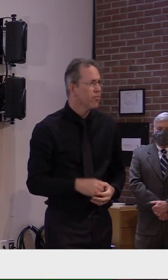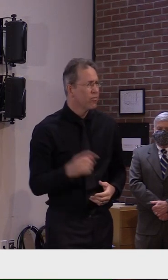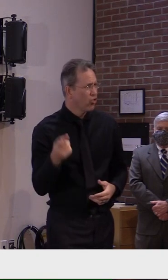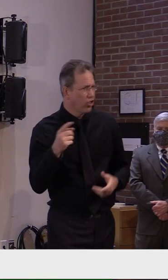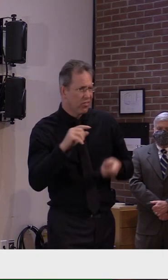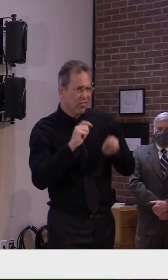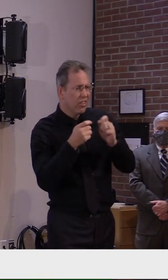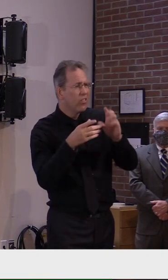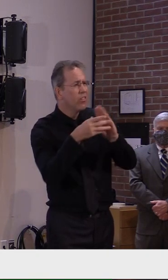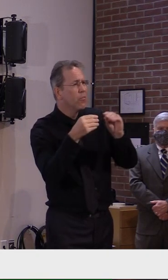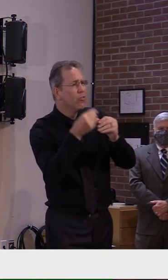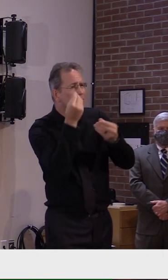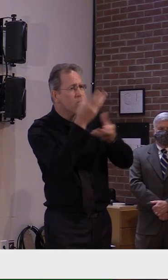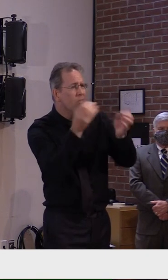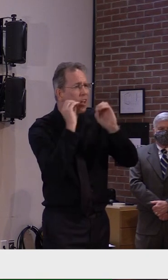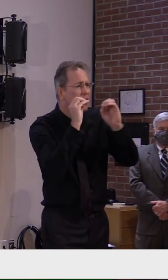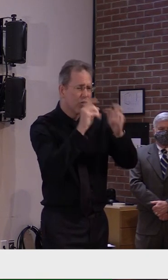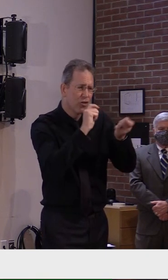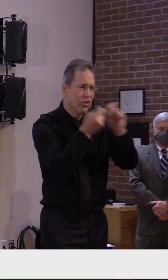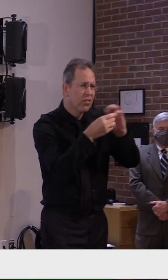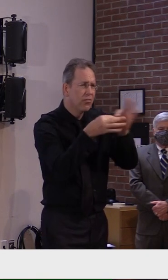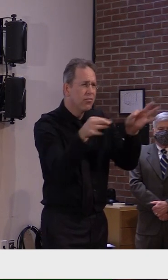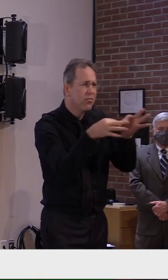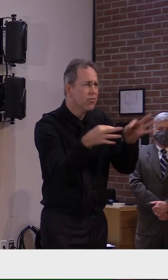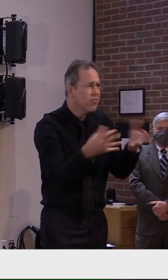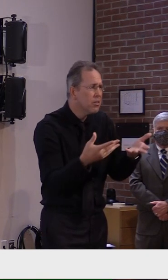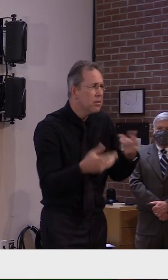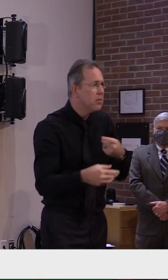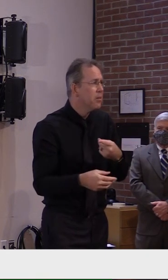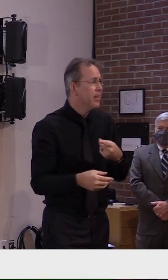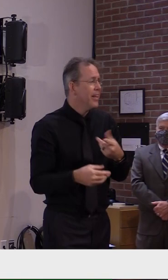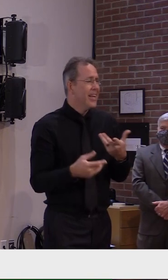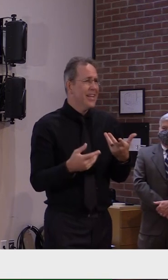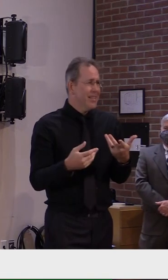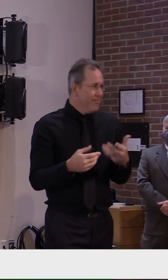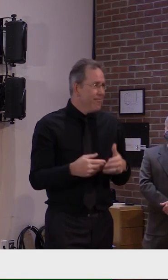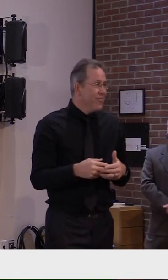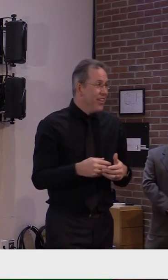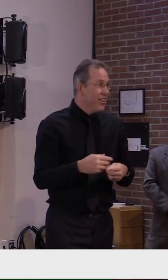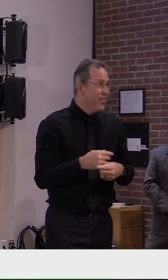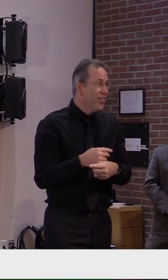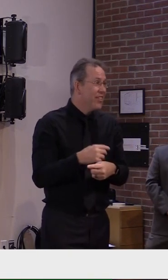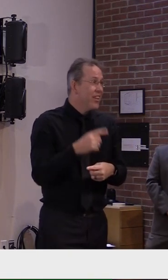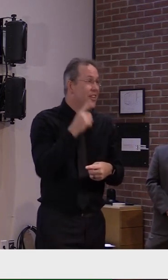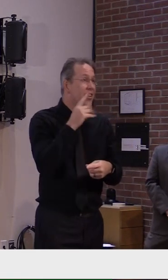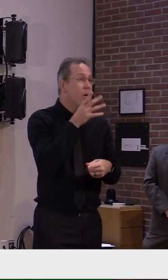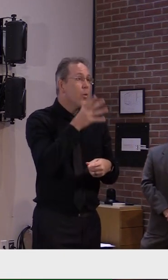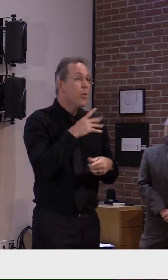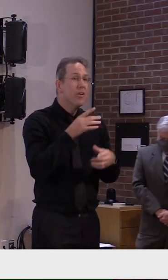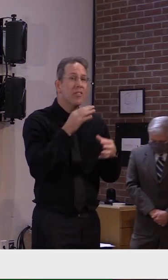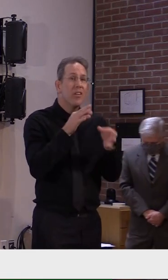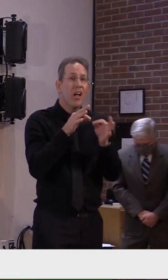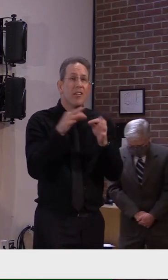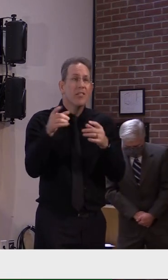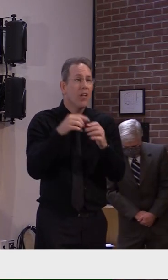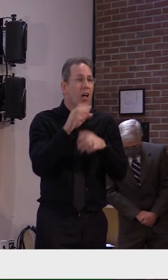Monica, the contact tracer doing PSAs. mean, that was powerful too. Do we need to